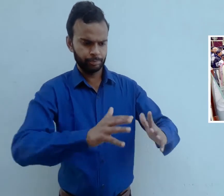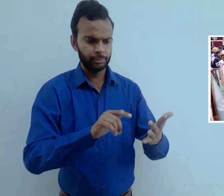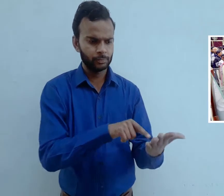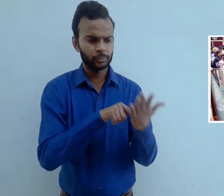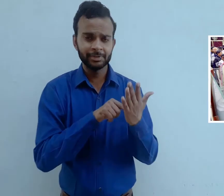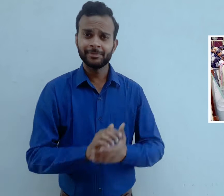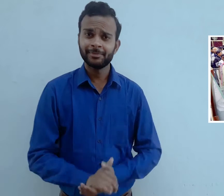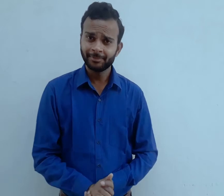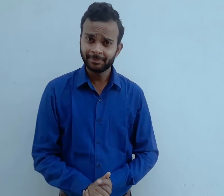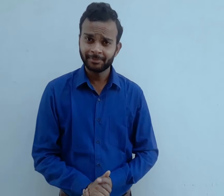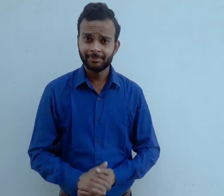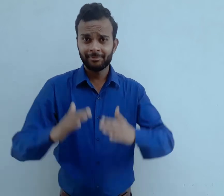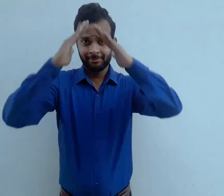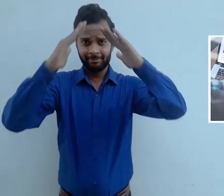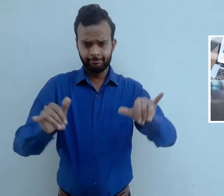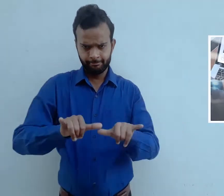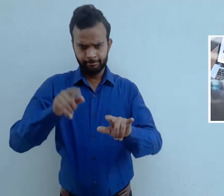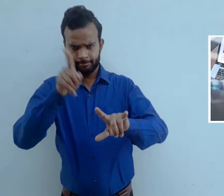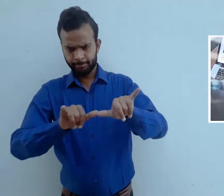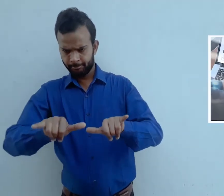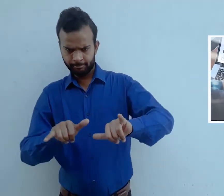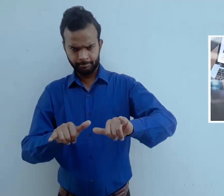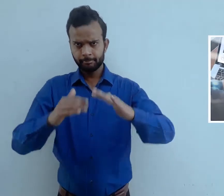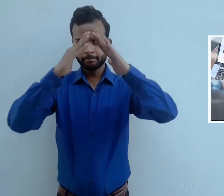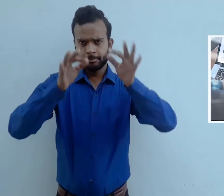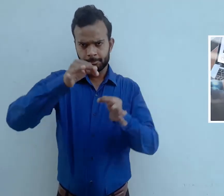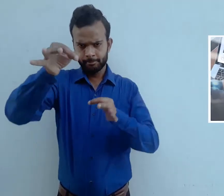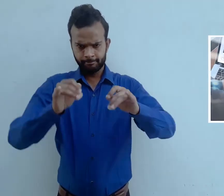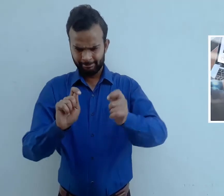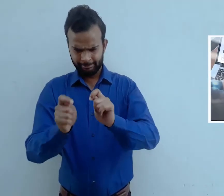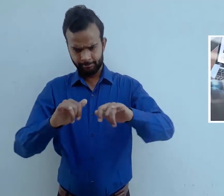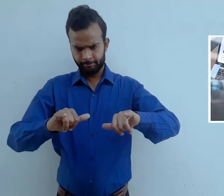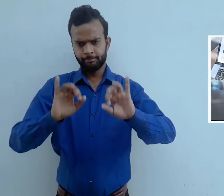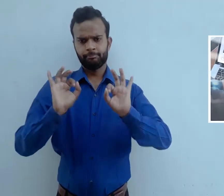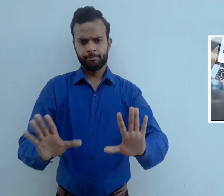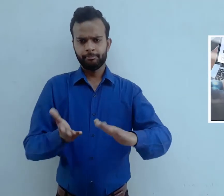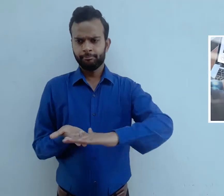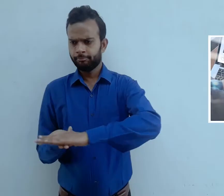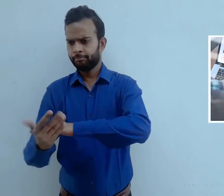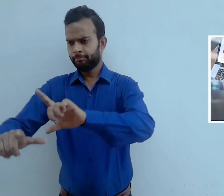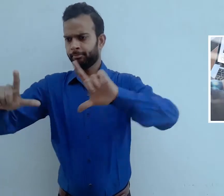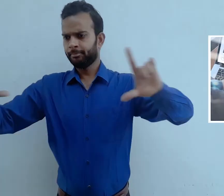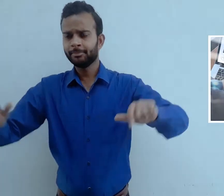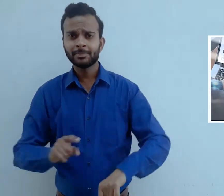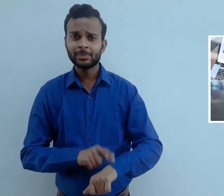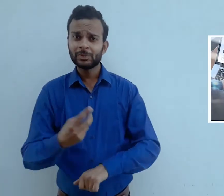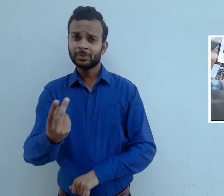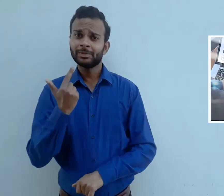information very quickly. Now architects also use computers for mapping and designing which helps them to work faster.